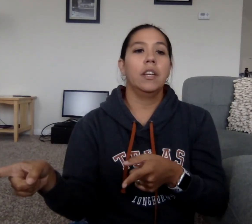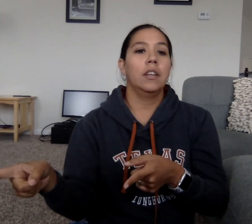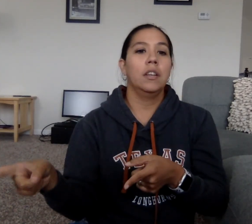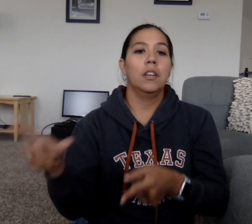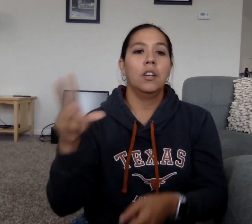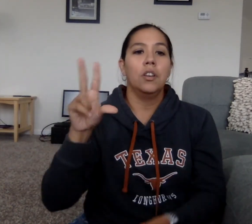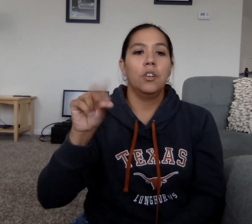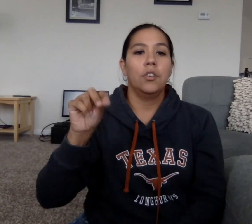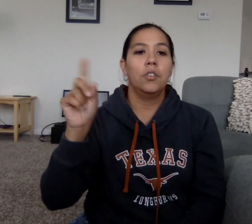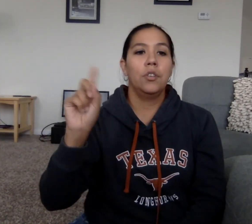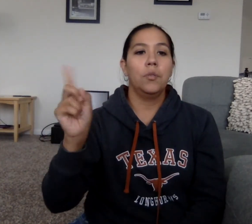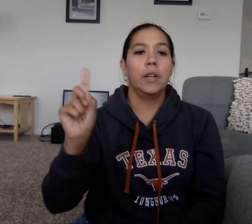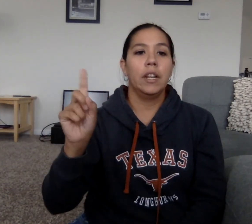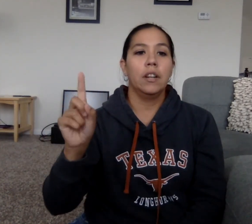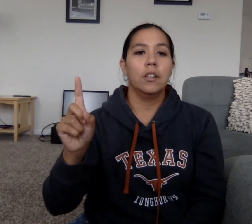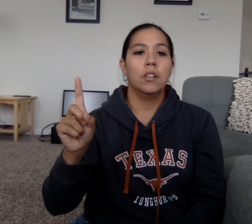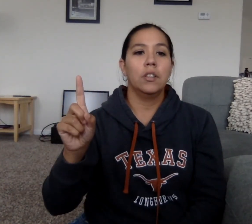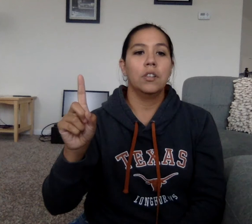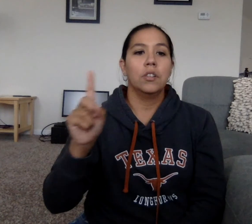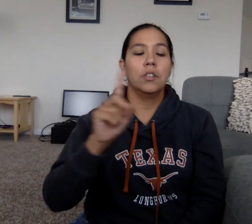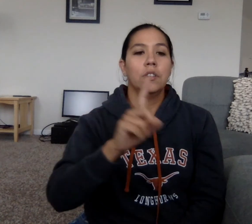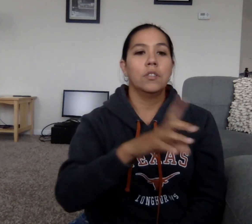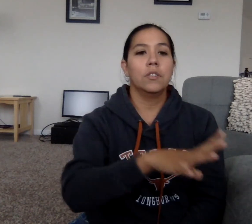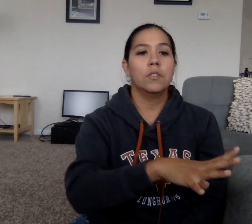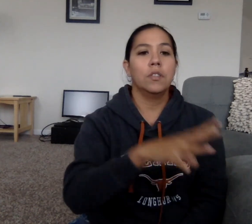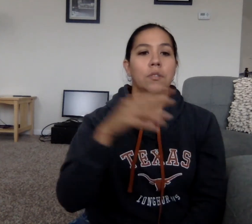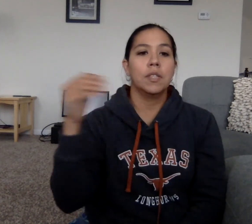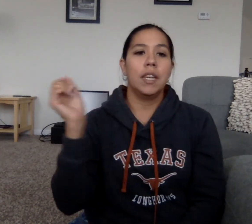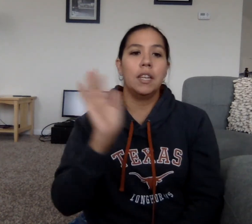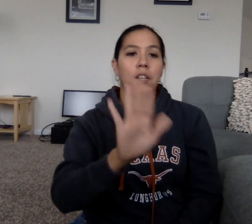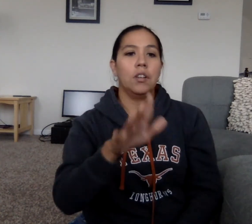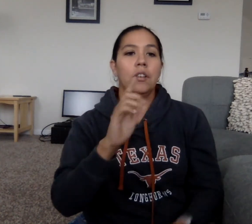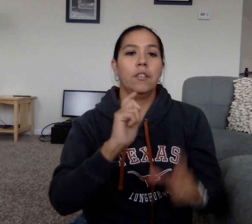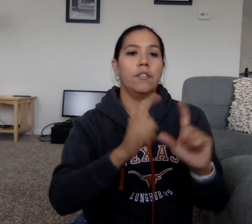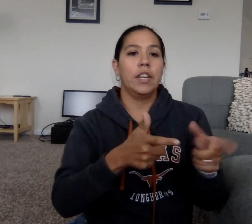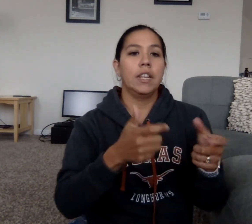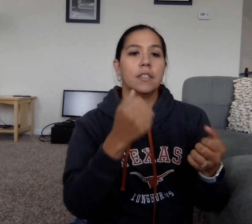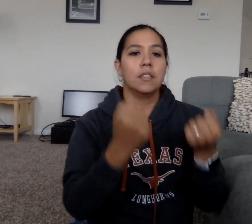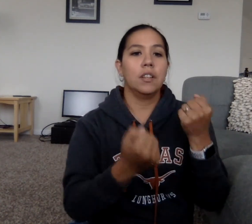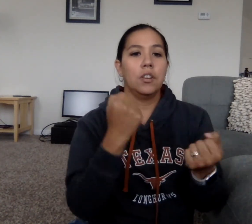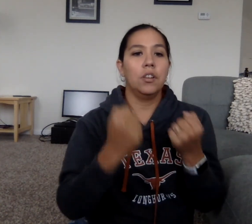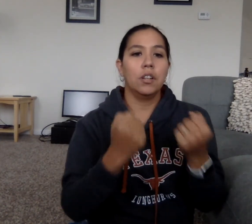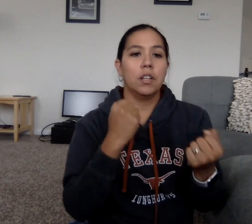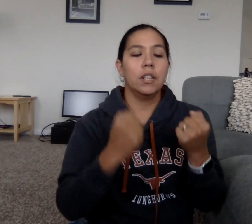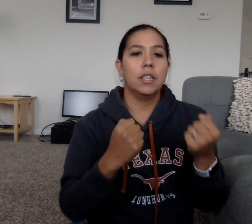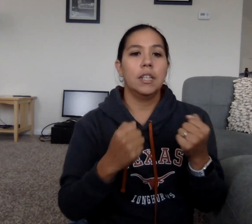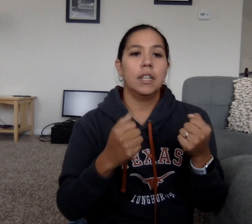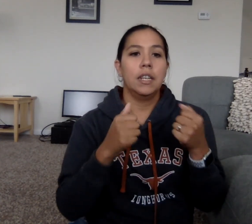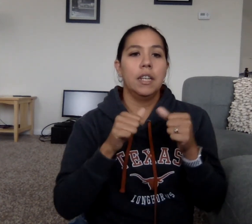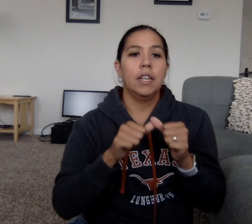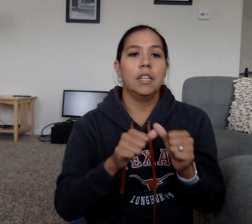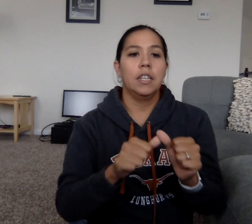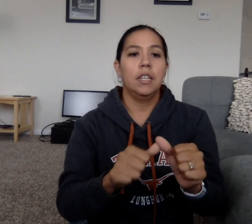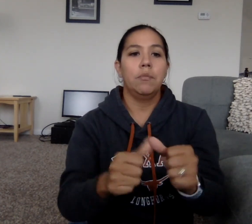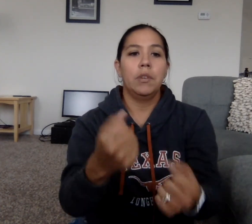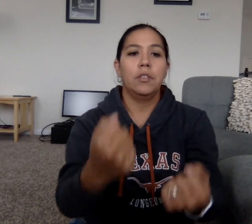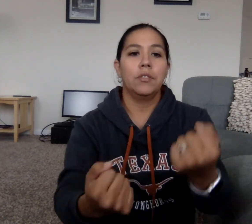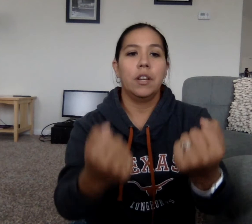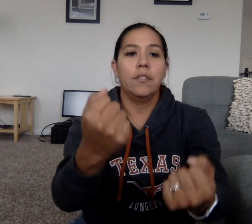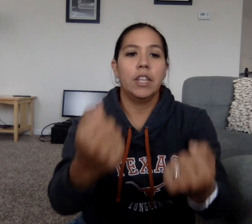nowhere. So take your fast car and keep on driving.